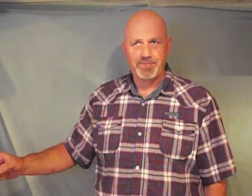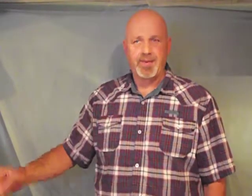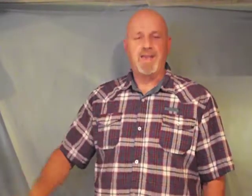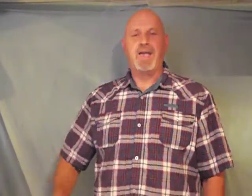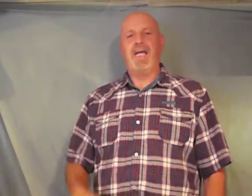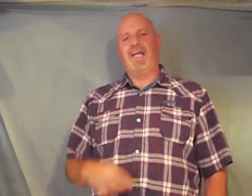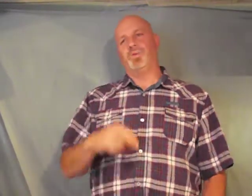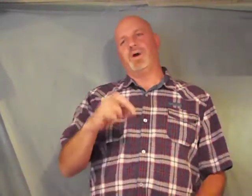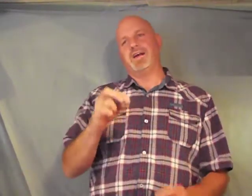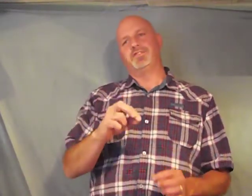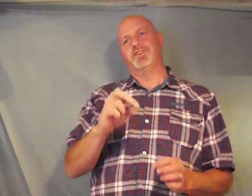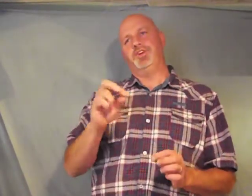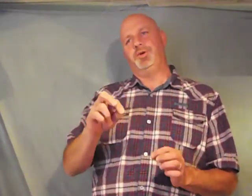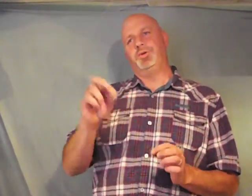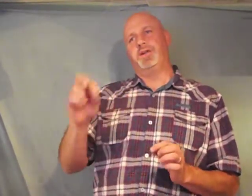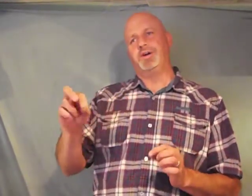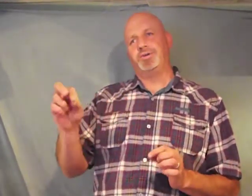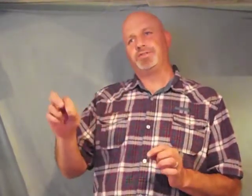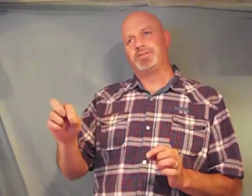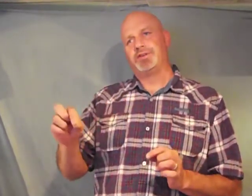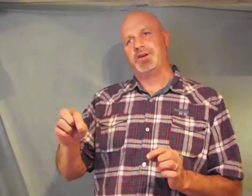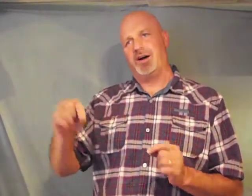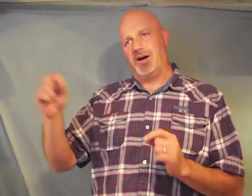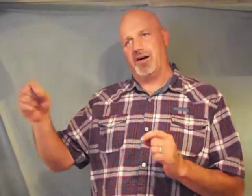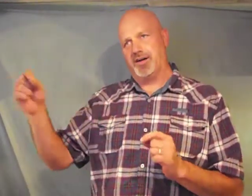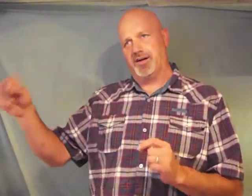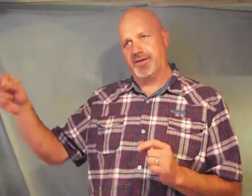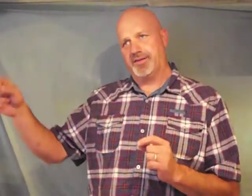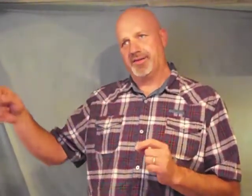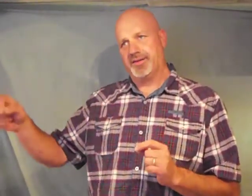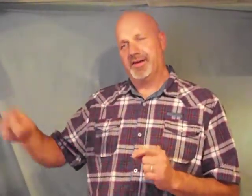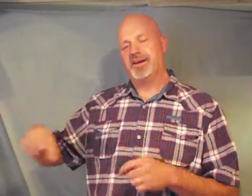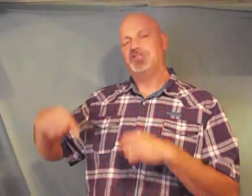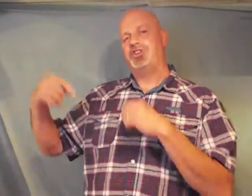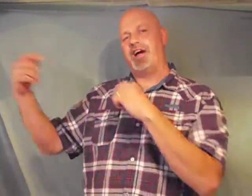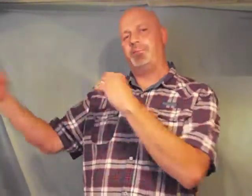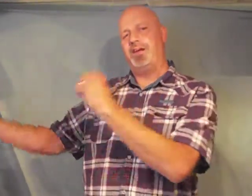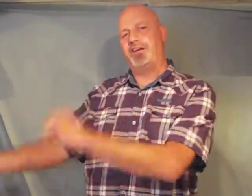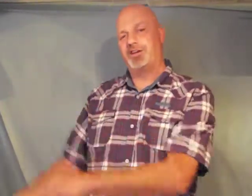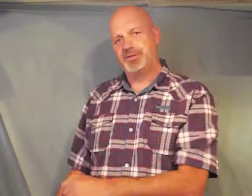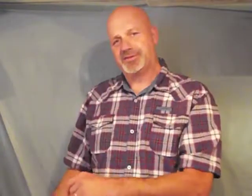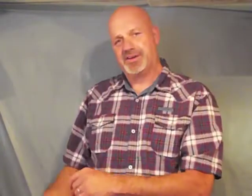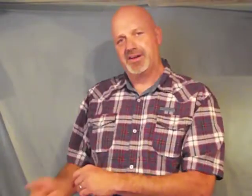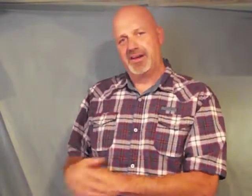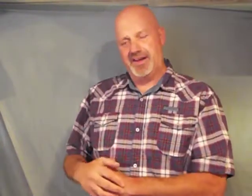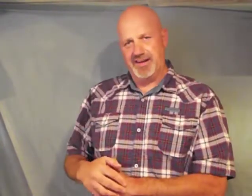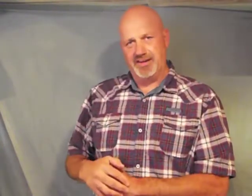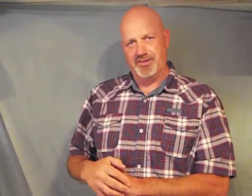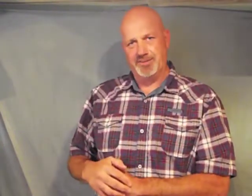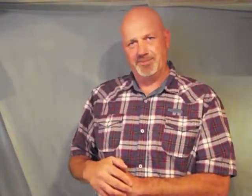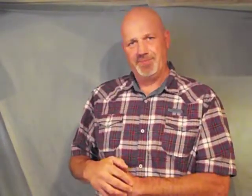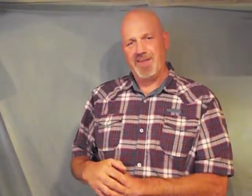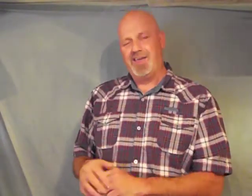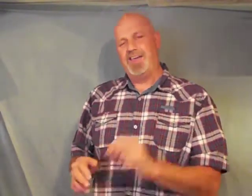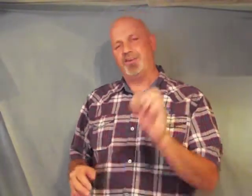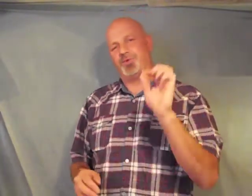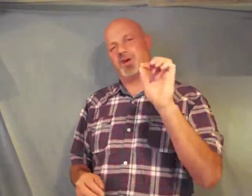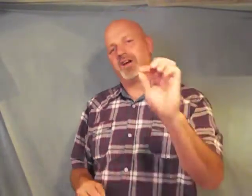and whatever you loose on earth shall be loosed in heaven if we're going to